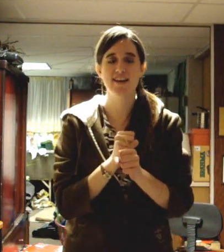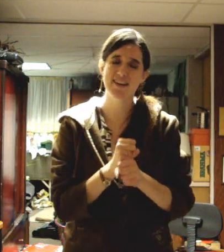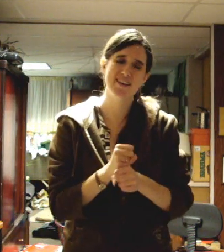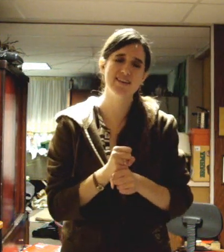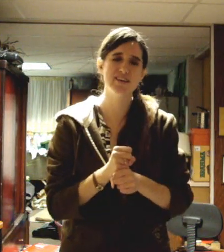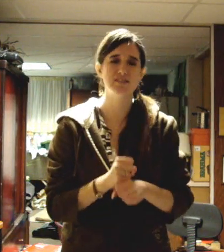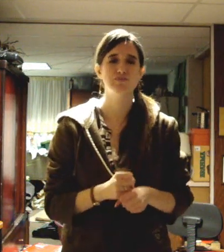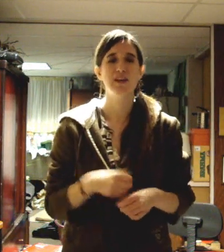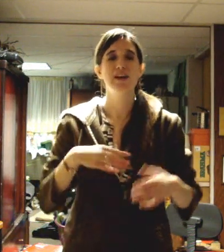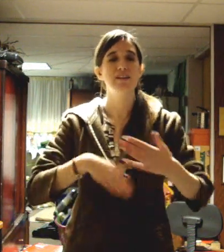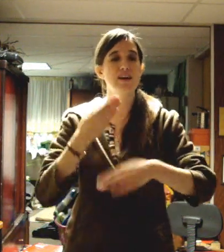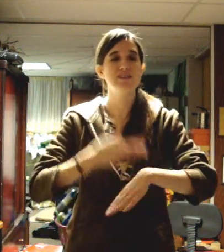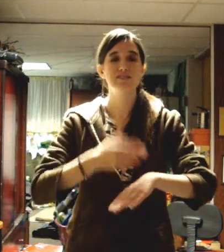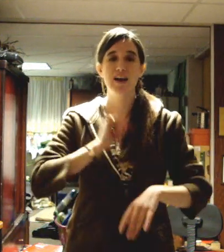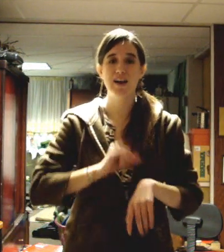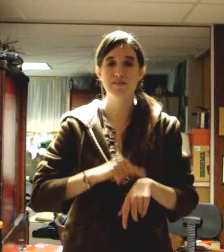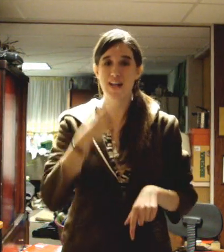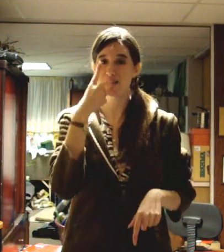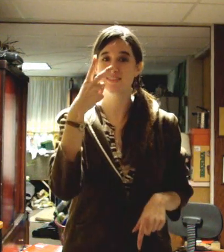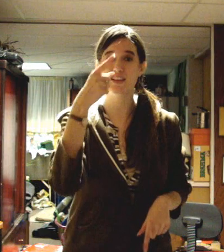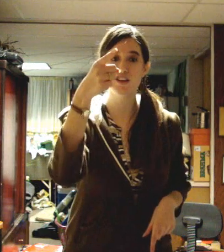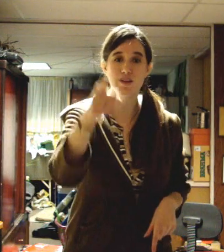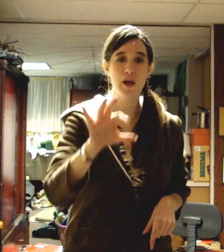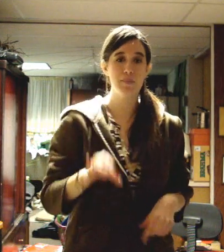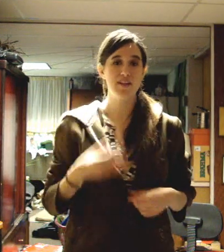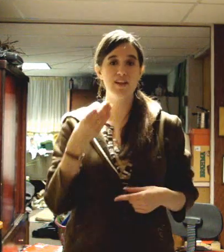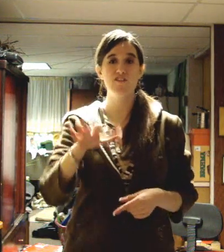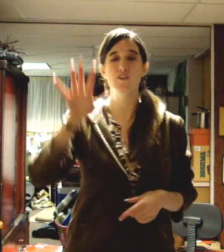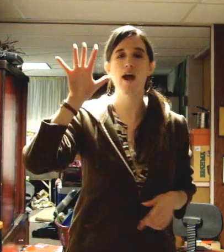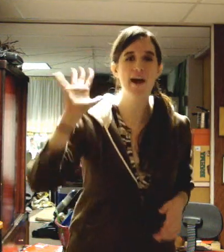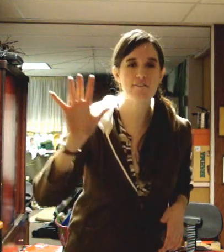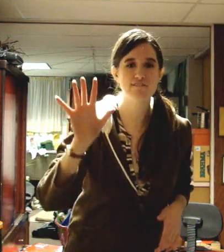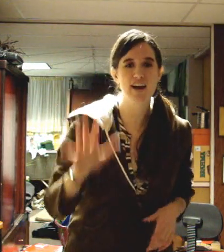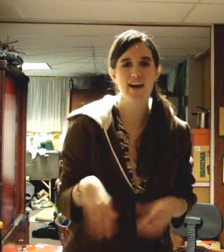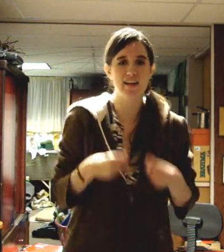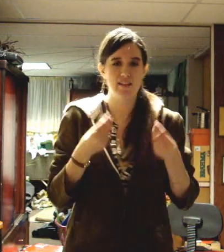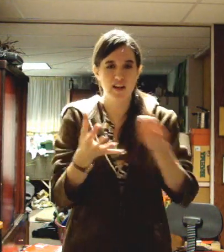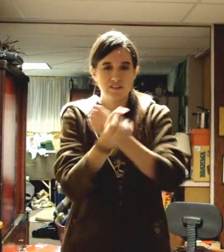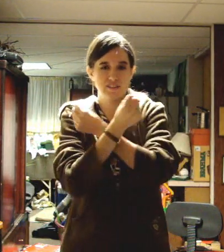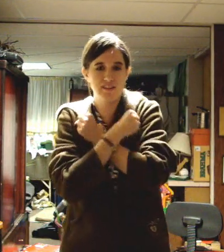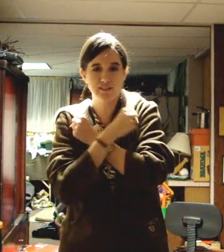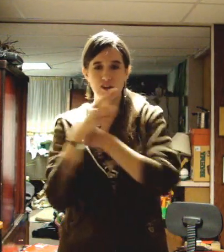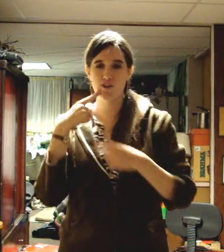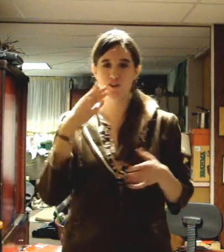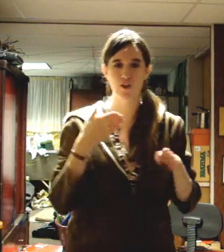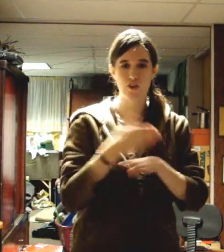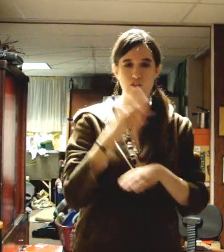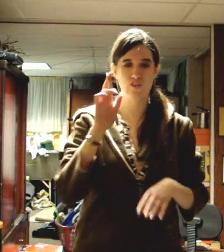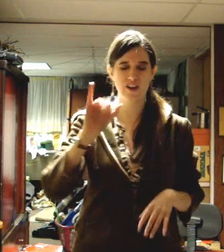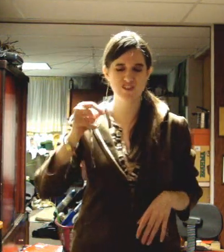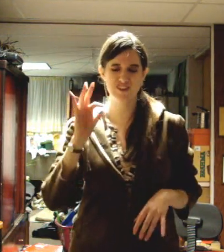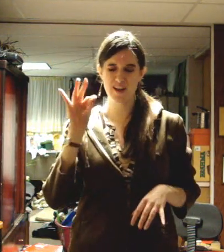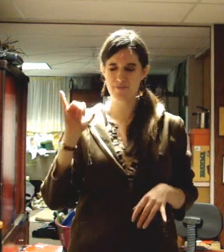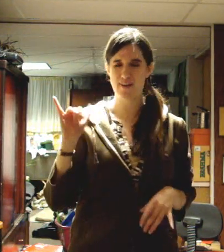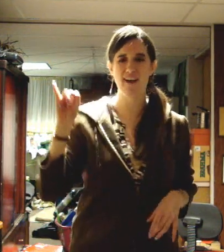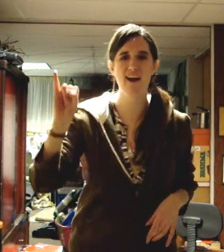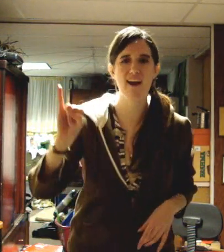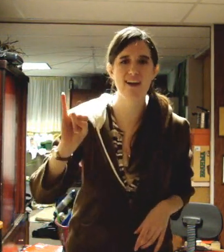get Next time I see you I'll give you a high five Cause I